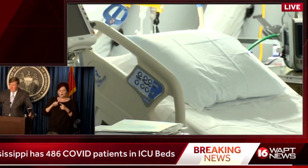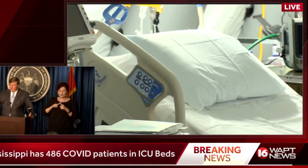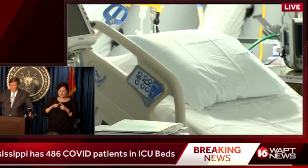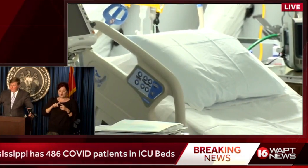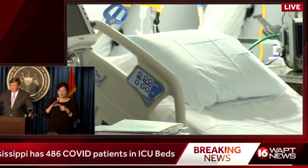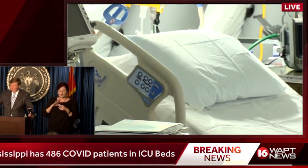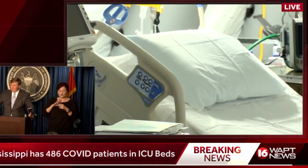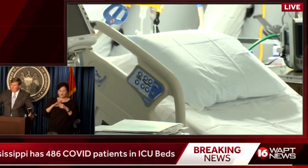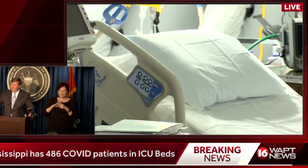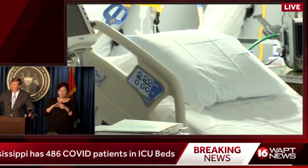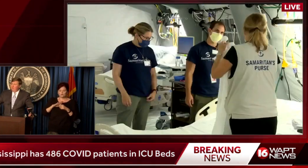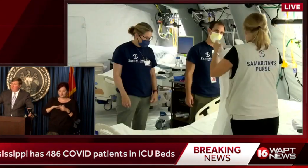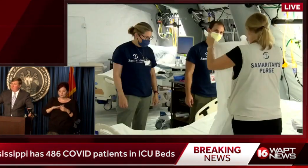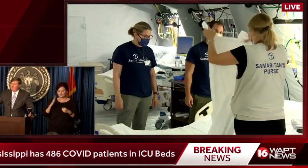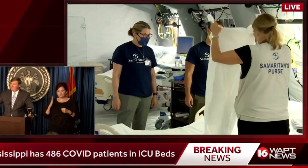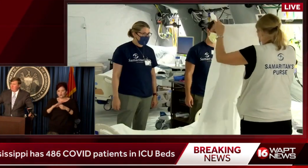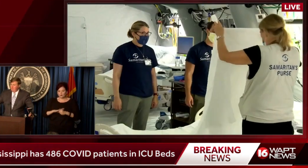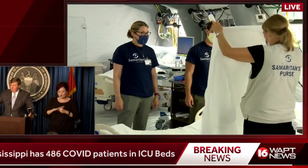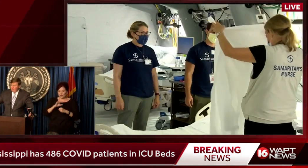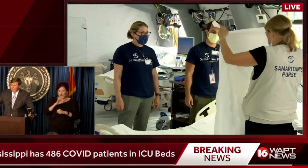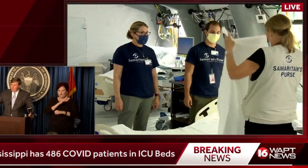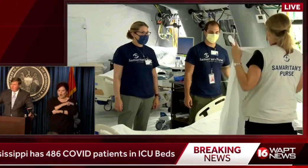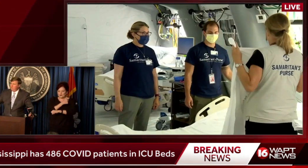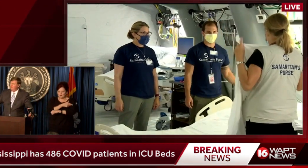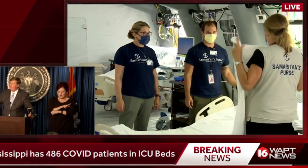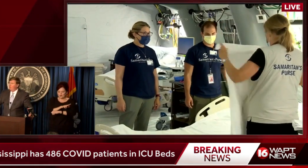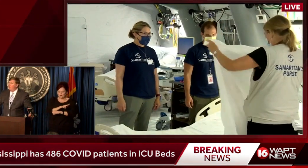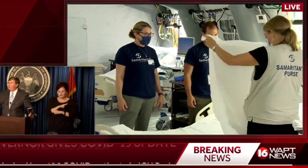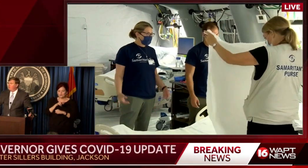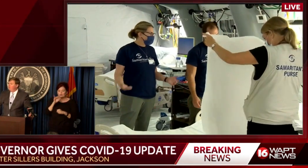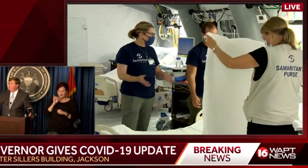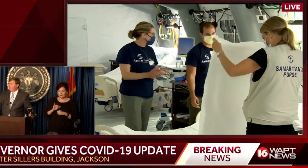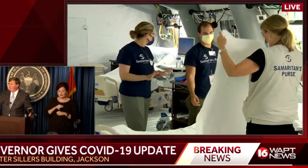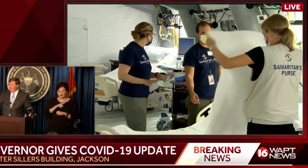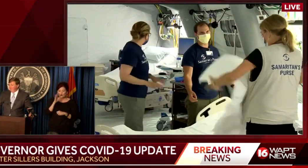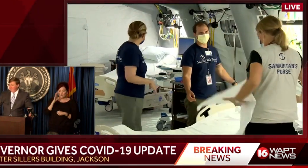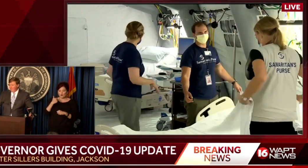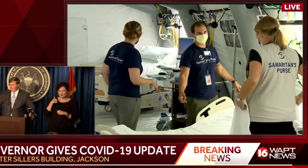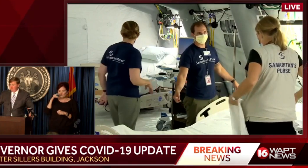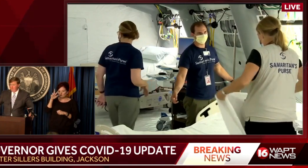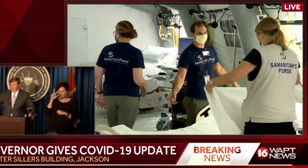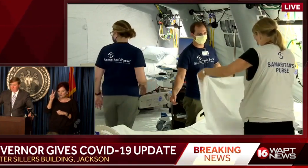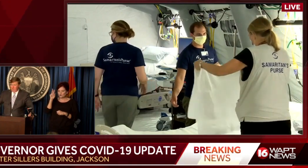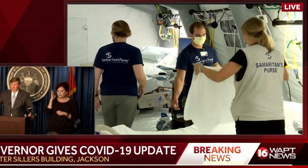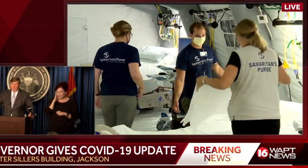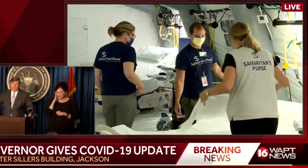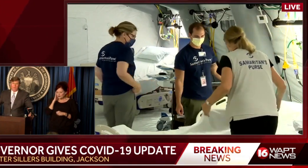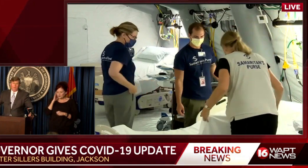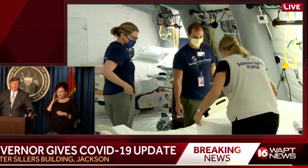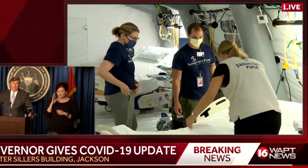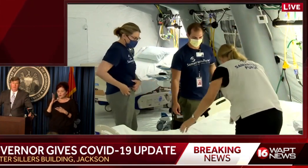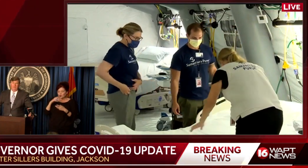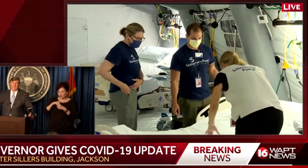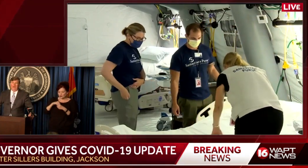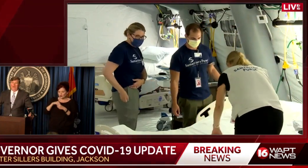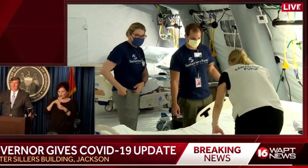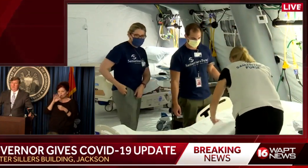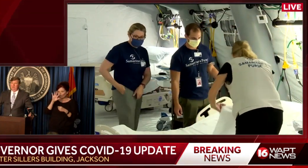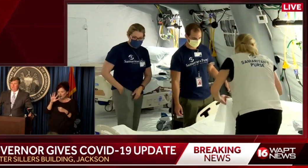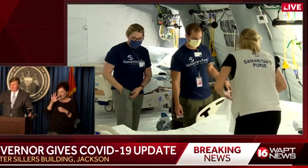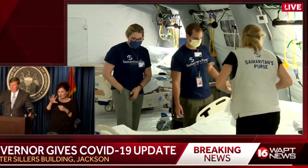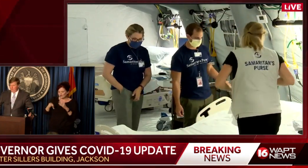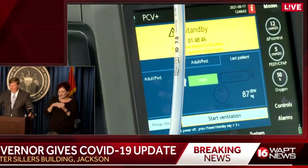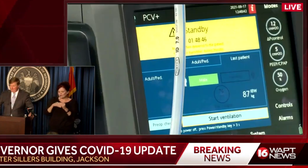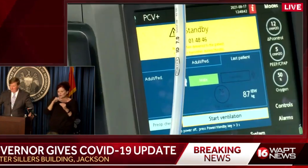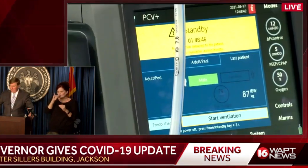congested hospitals. This facility will consist of 32 beds, including five